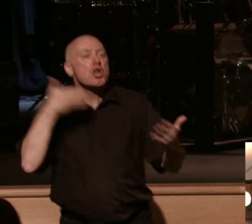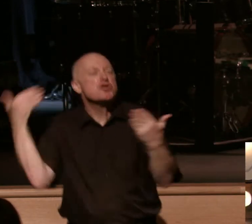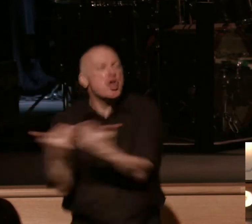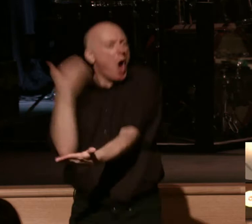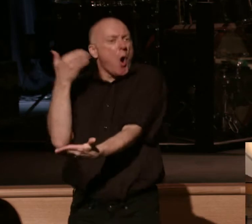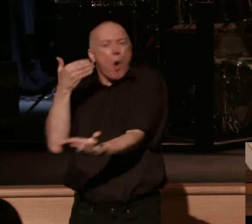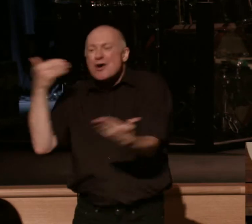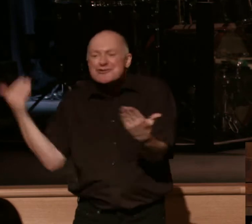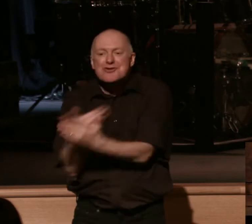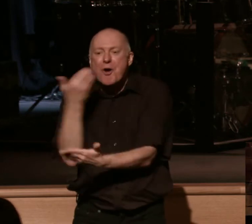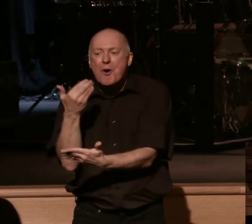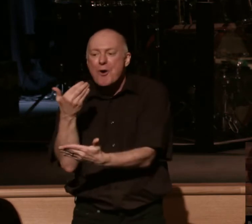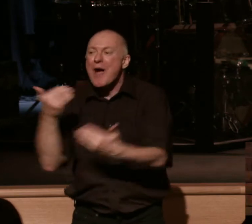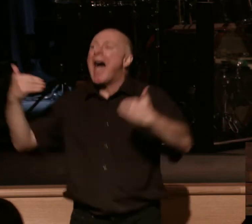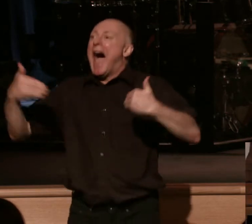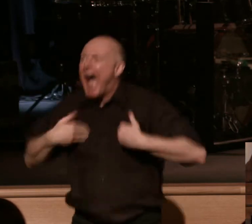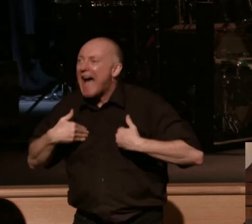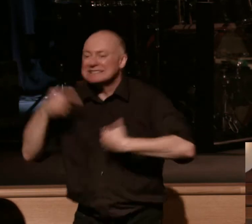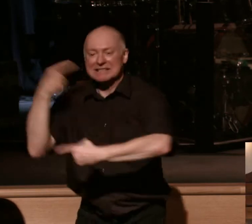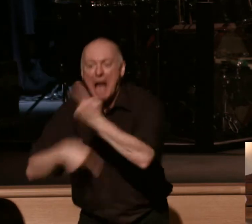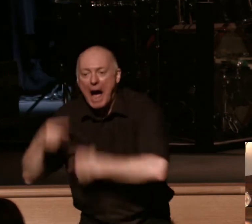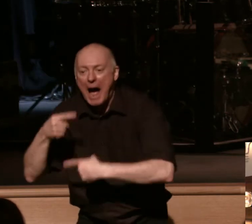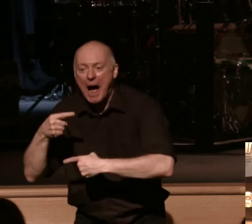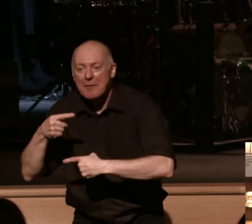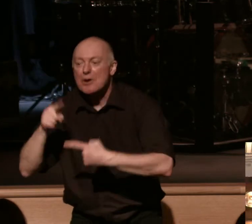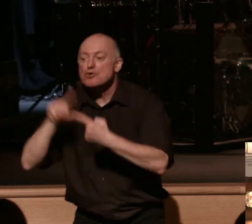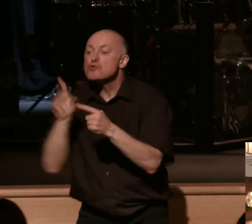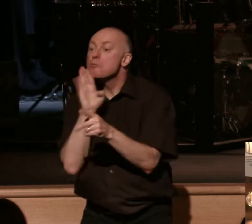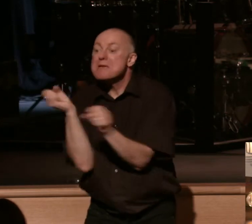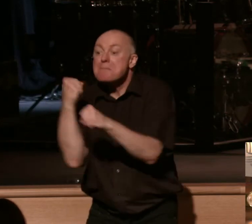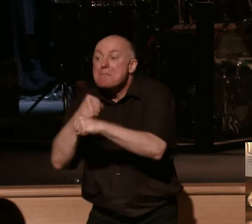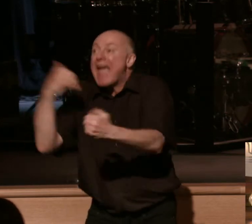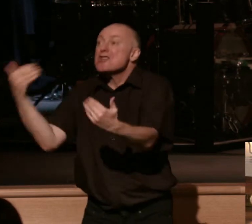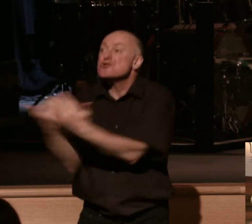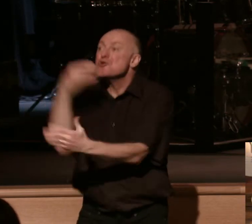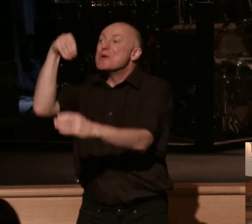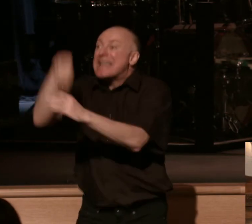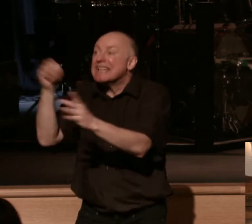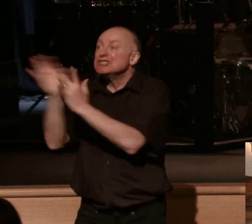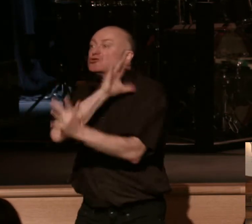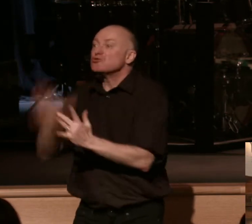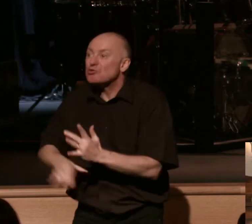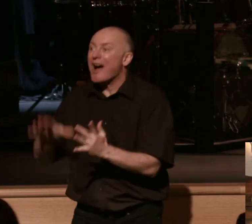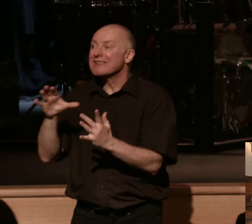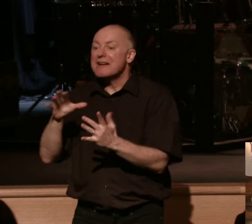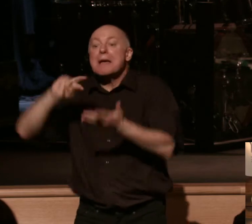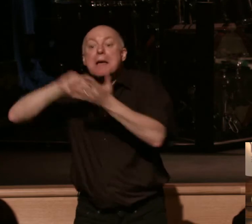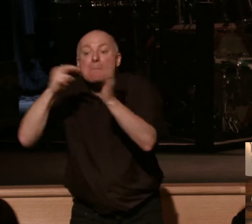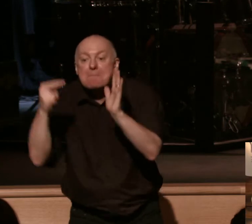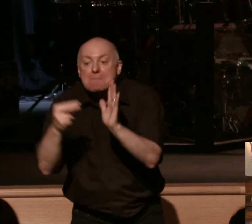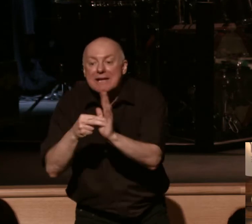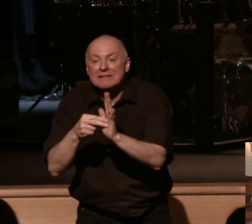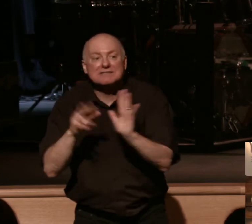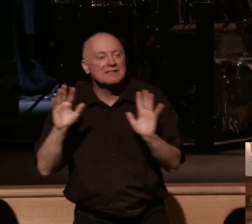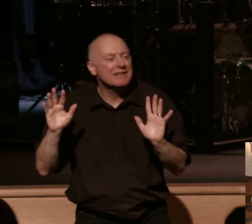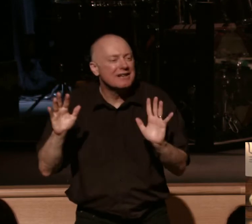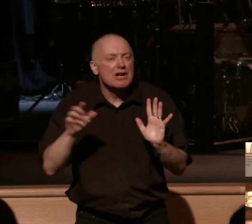new has come to be made new. And Jesus Christ is to be in a place that you will